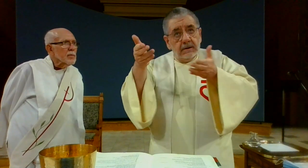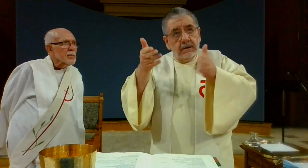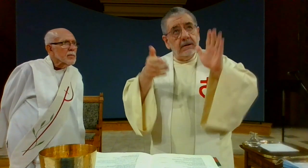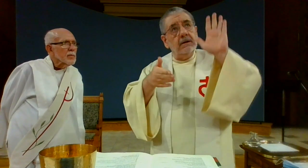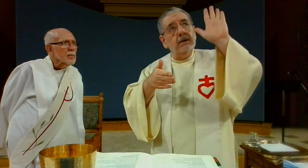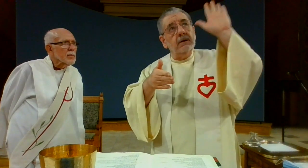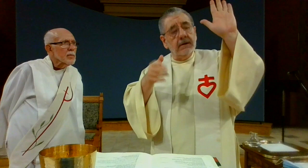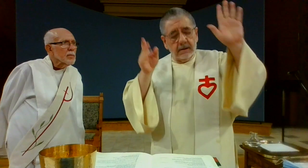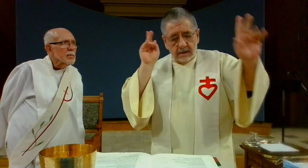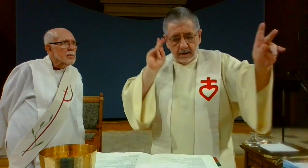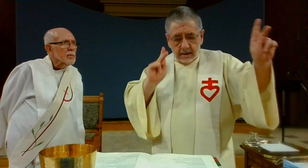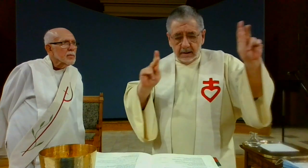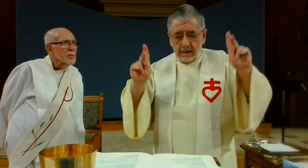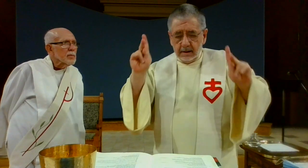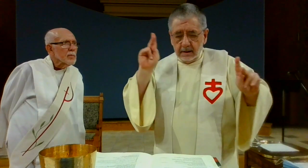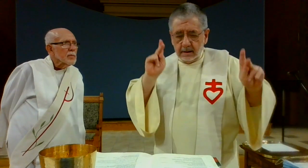and all those who serve your people